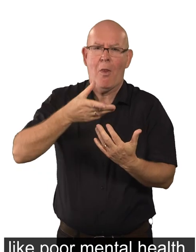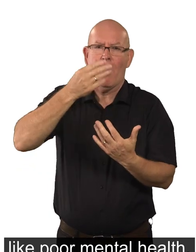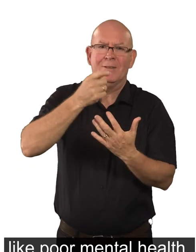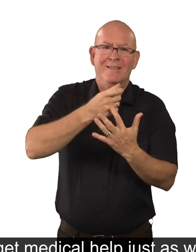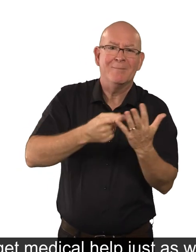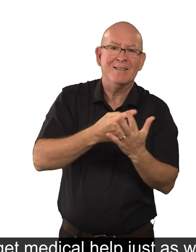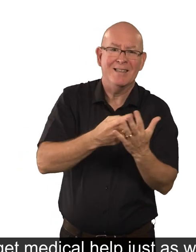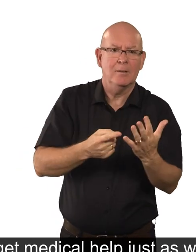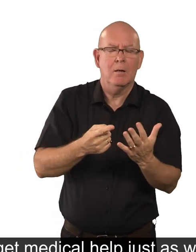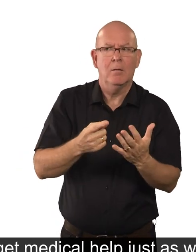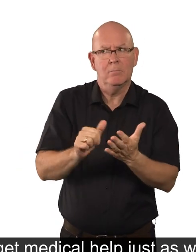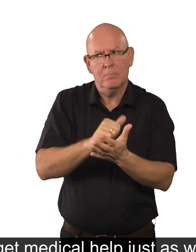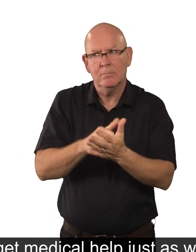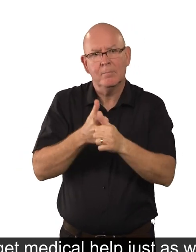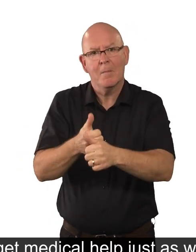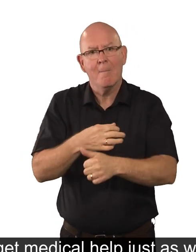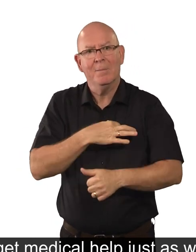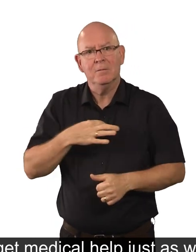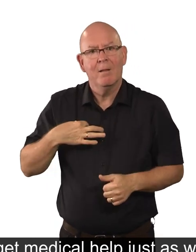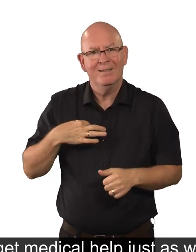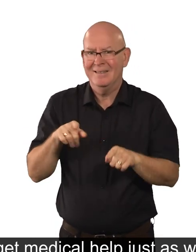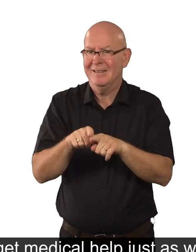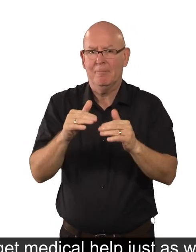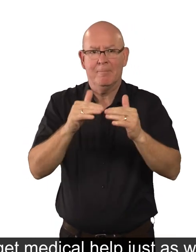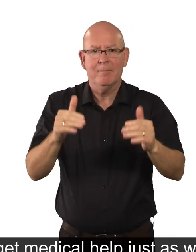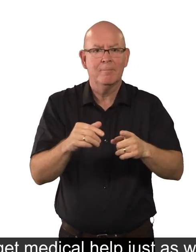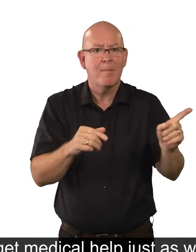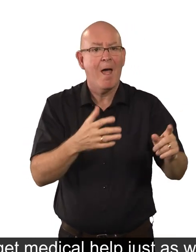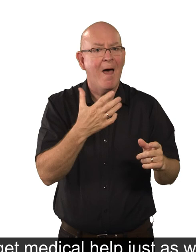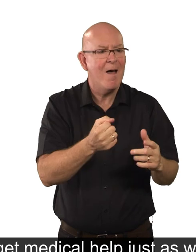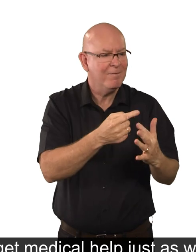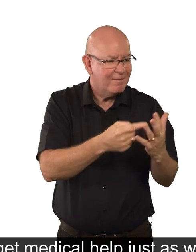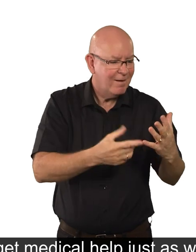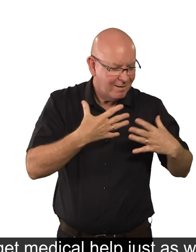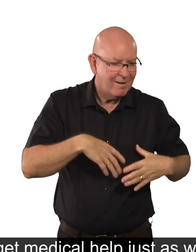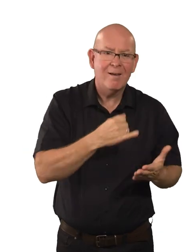disability can get medical help just as well as someone with a physical condition.